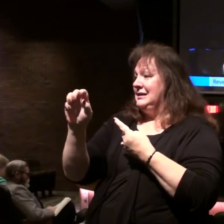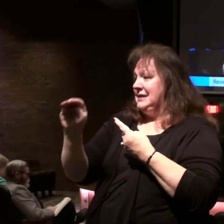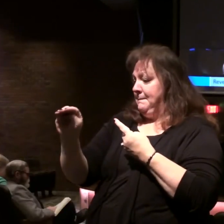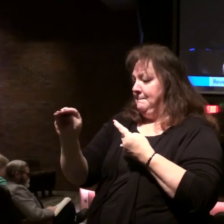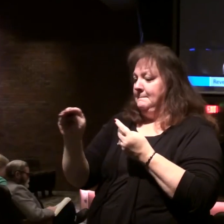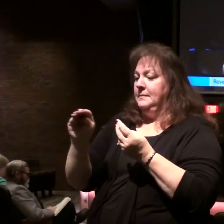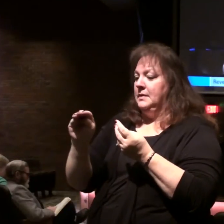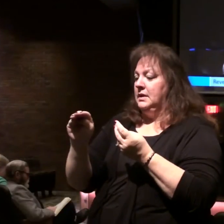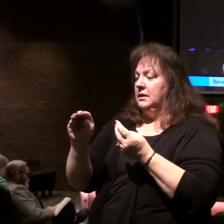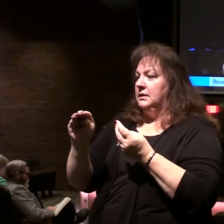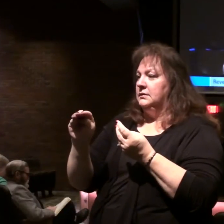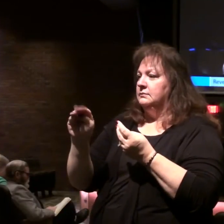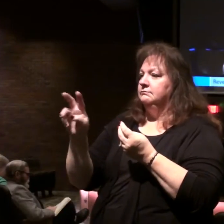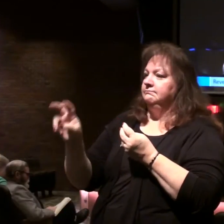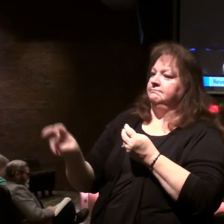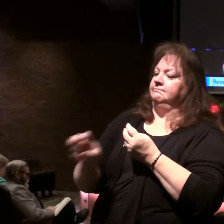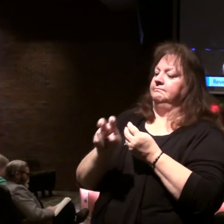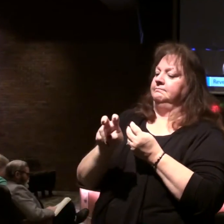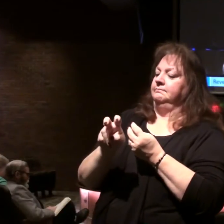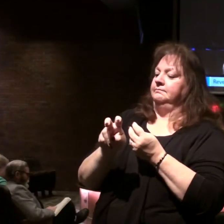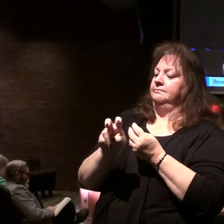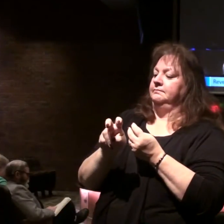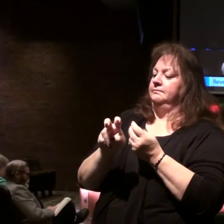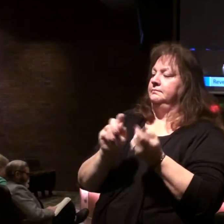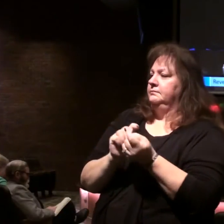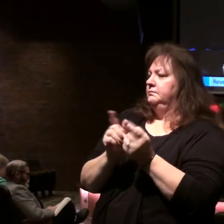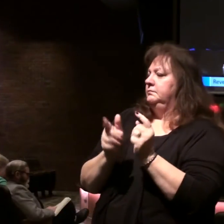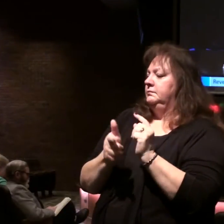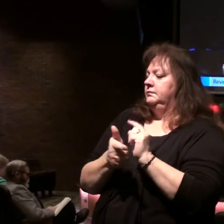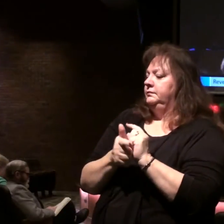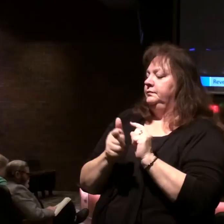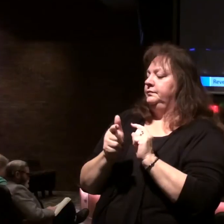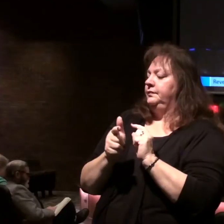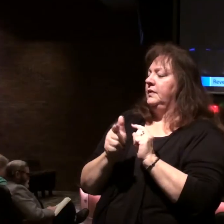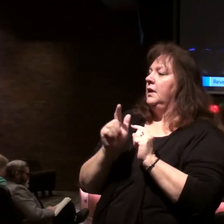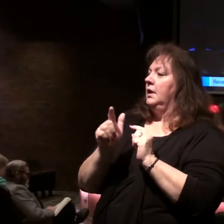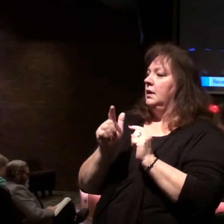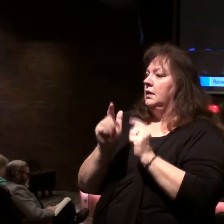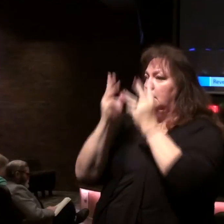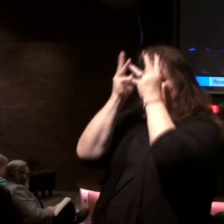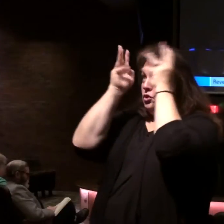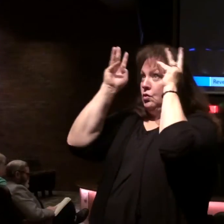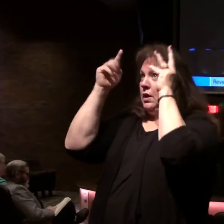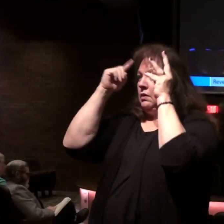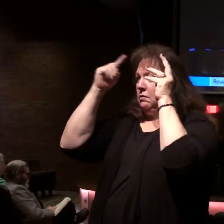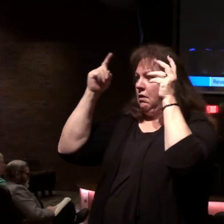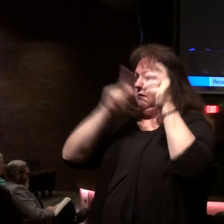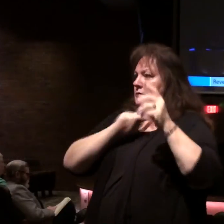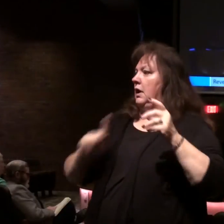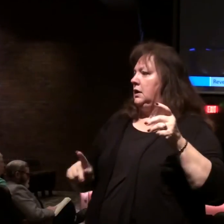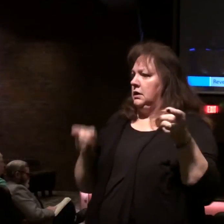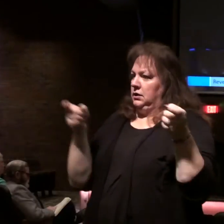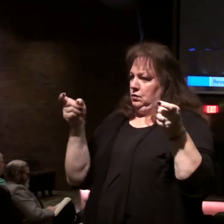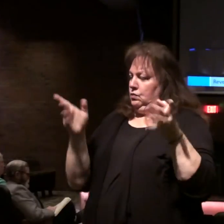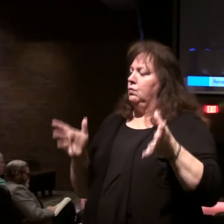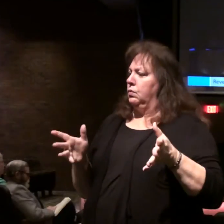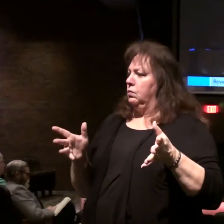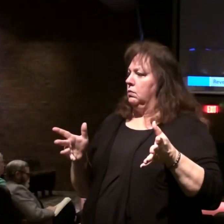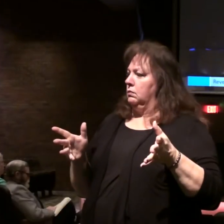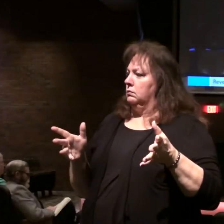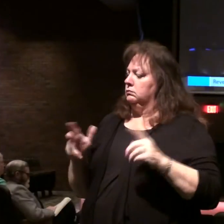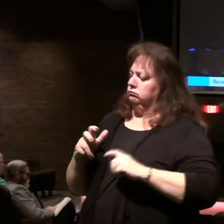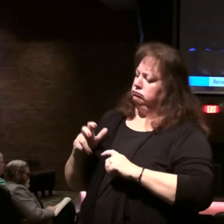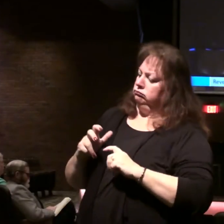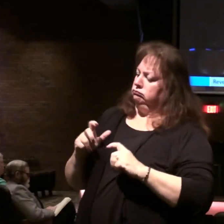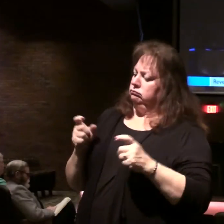let me just carry that over, transliterating over in English and Greek. That's the crown of a ruler, a sovereign, a